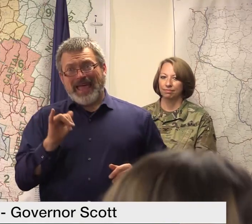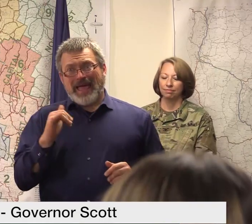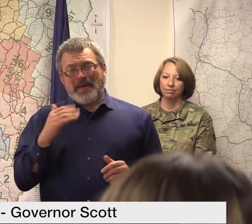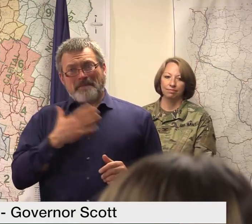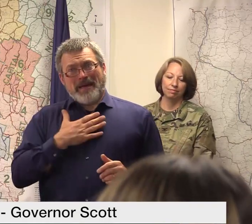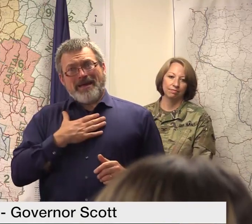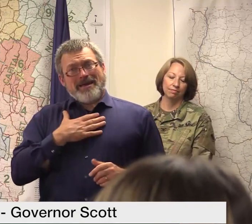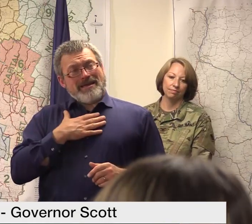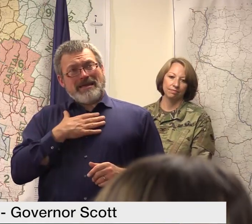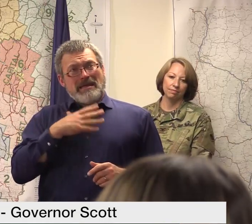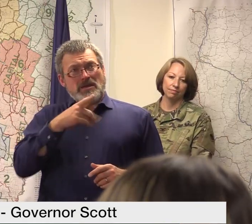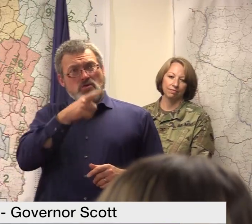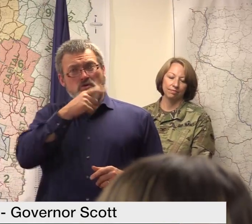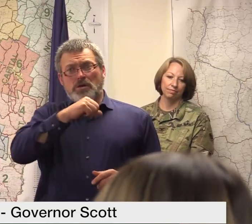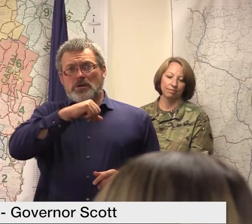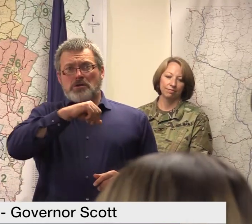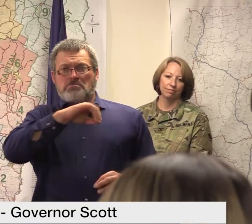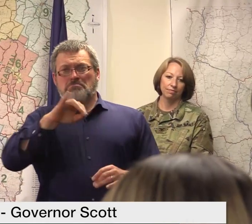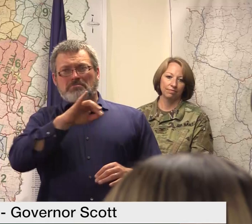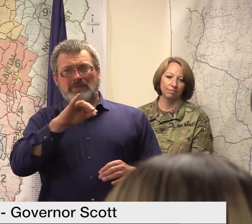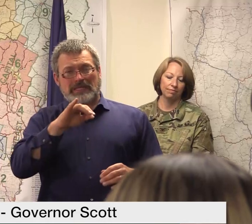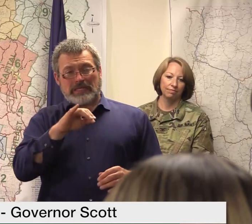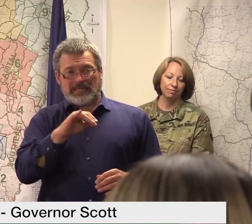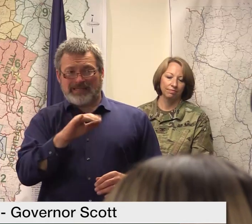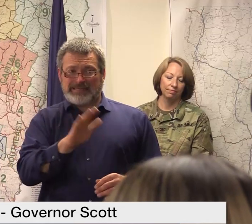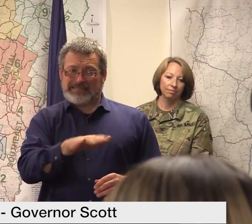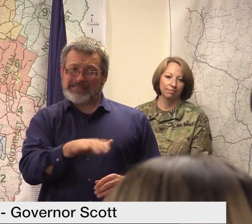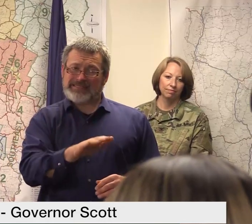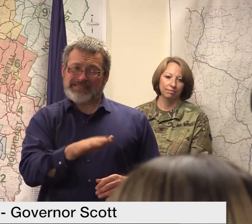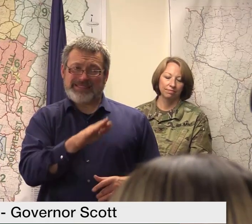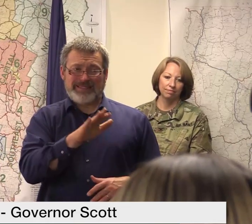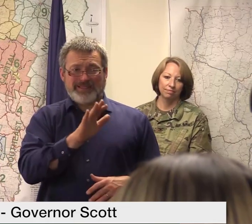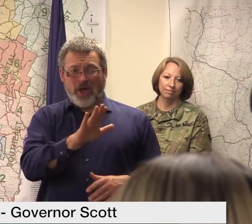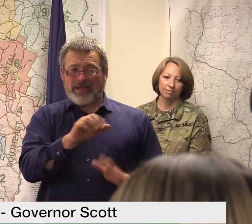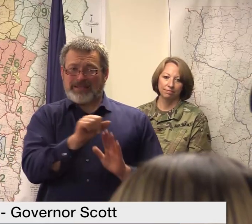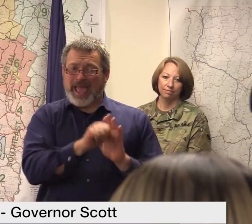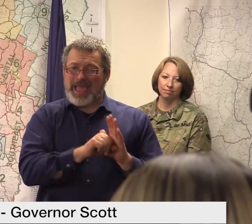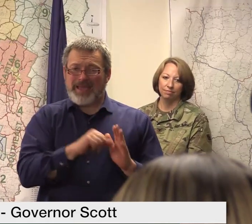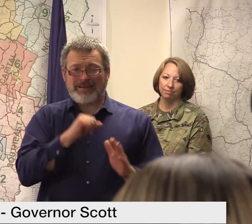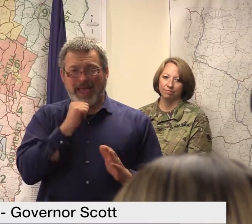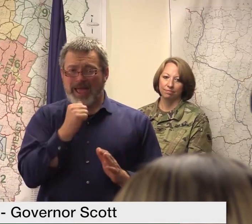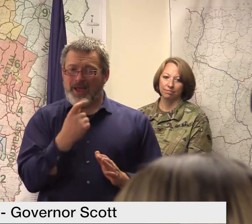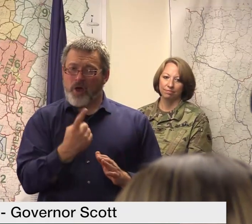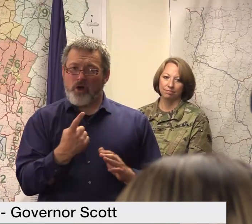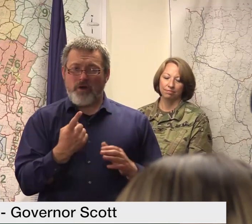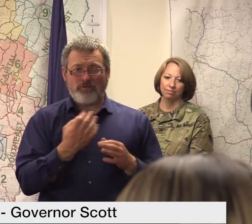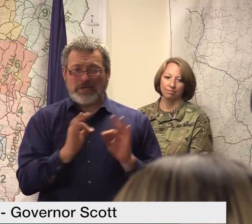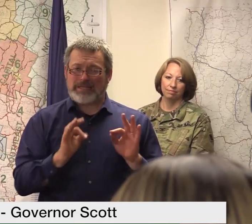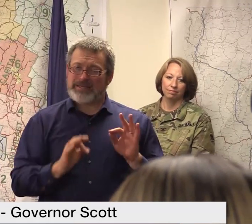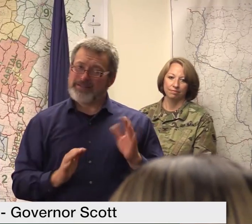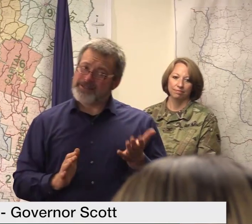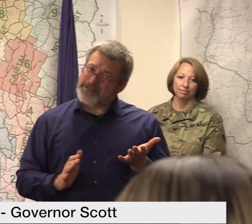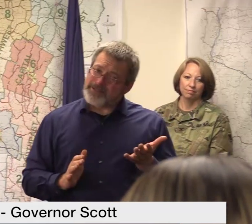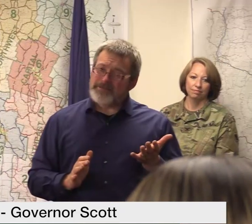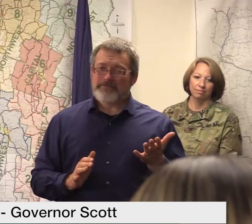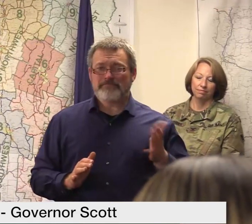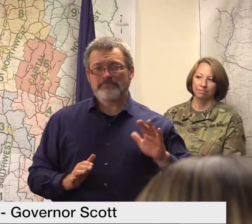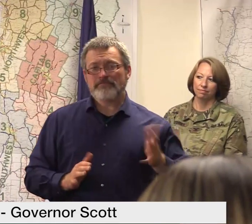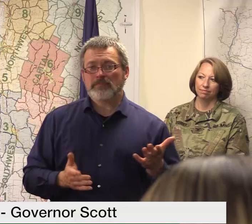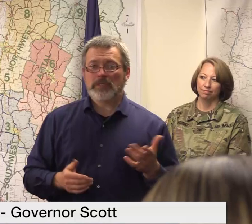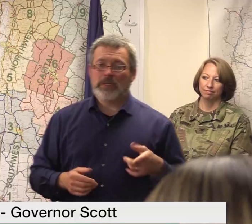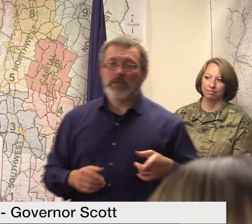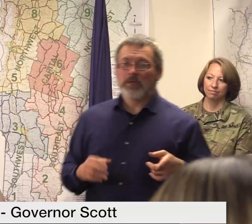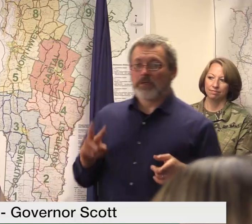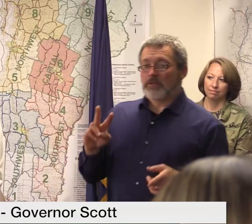would it be fair to say that you are absolutely depending on this congressional funding in order to make a recovery?